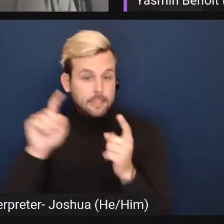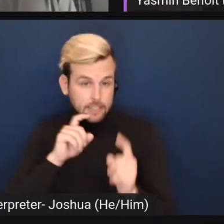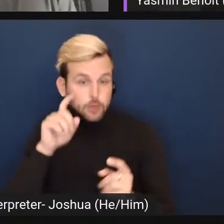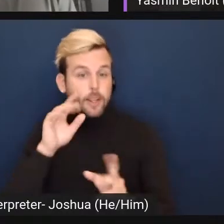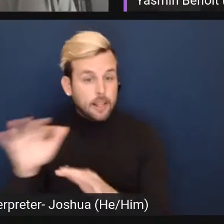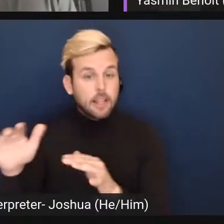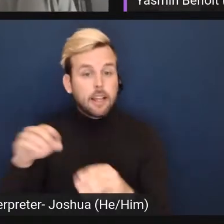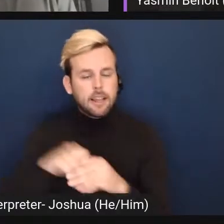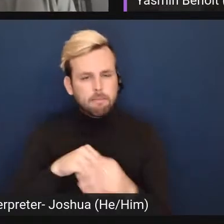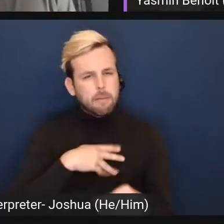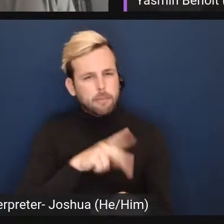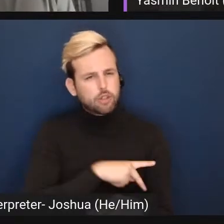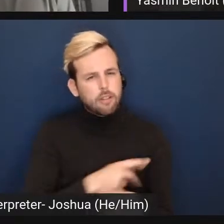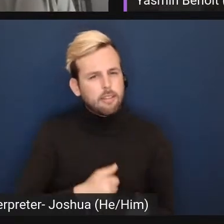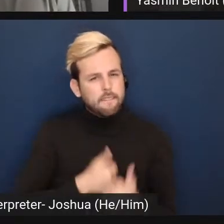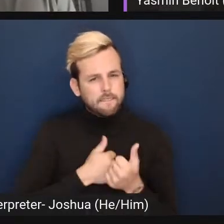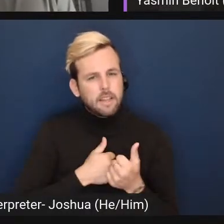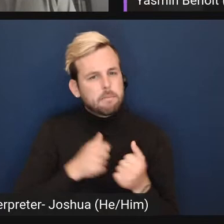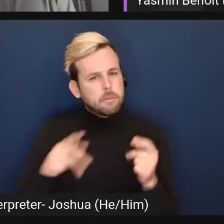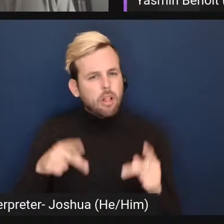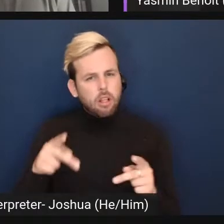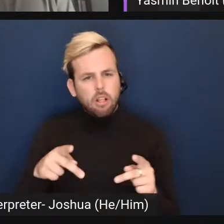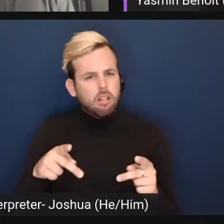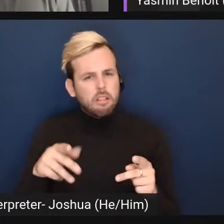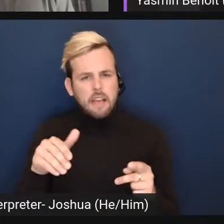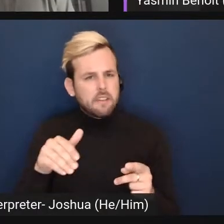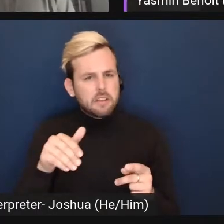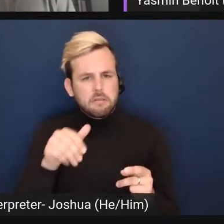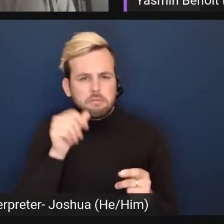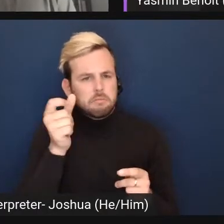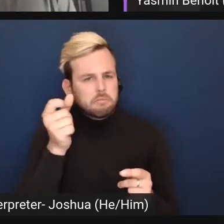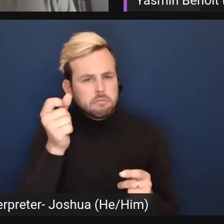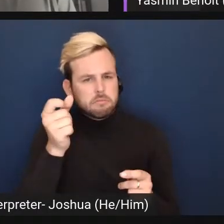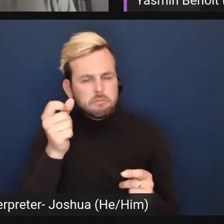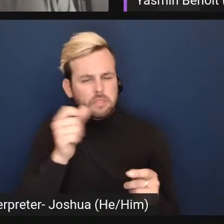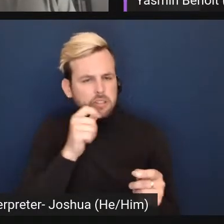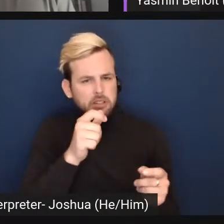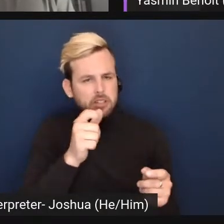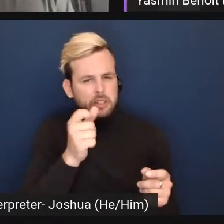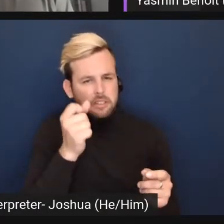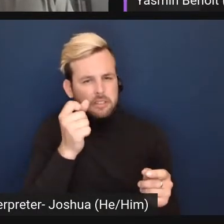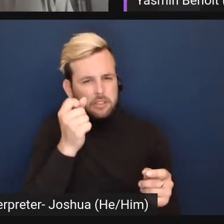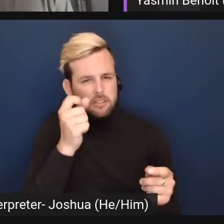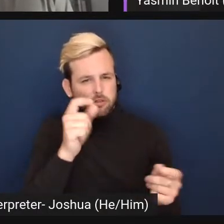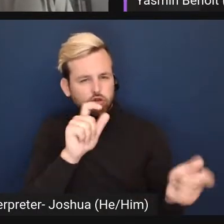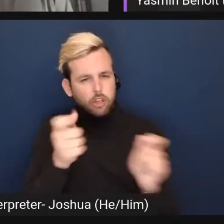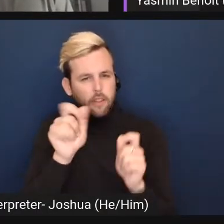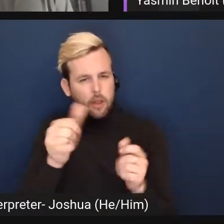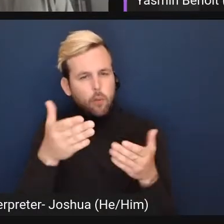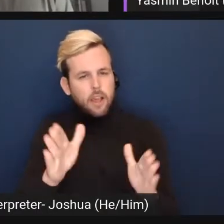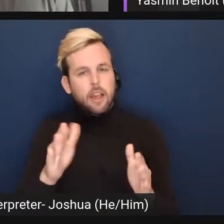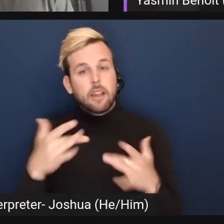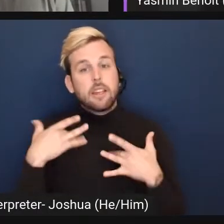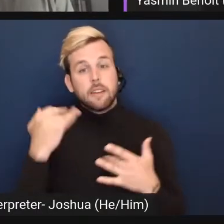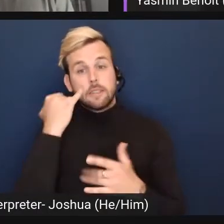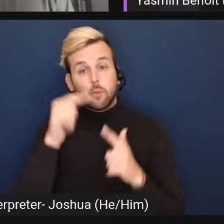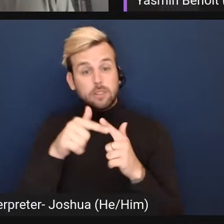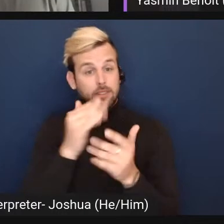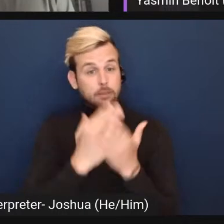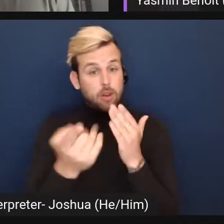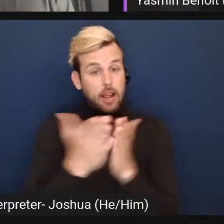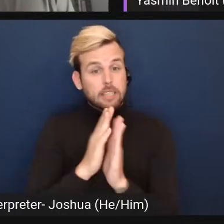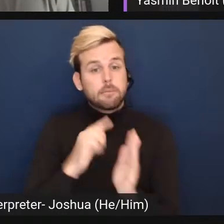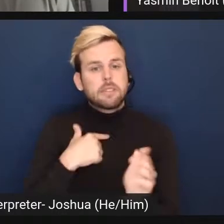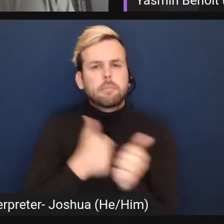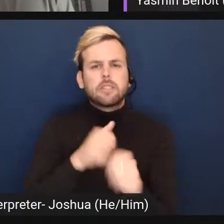even in my personal life, people haven't interpreted it that way. Especially when, usually, when someone asks me based on